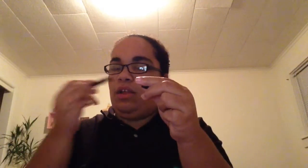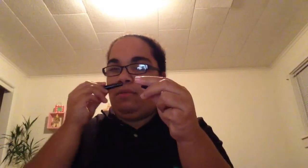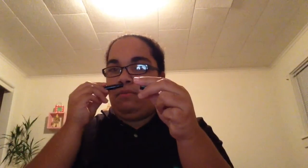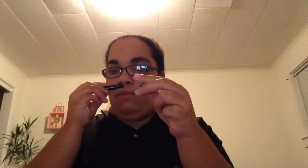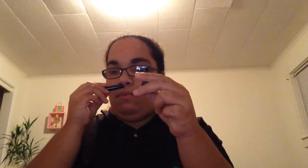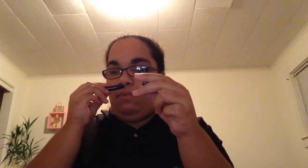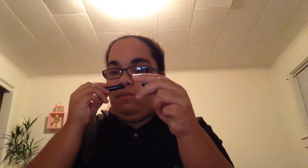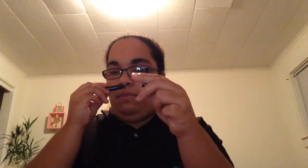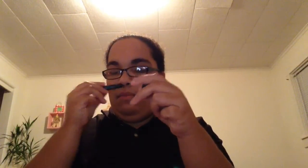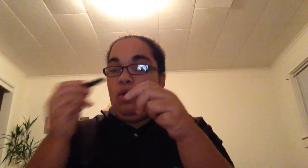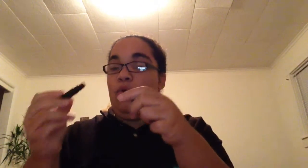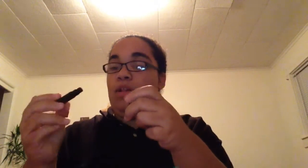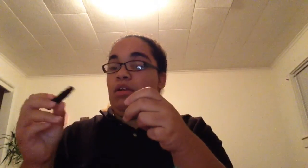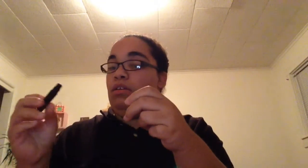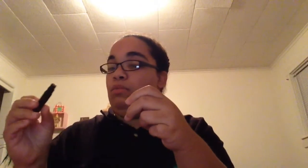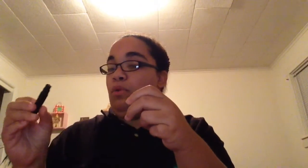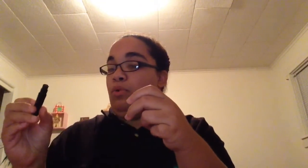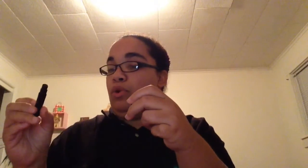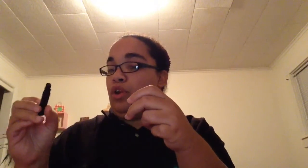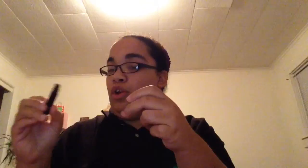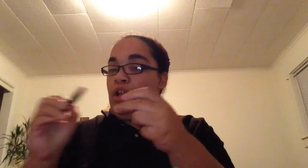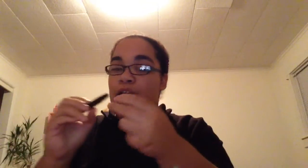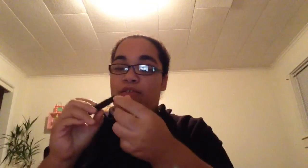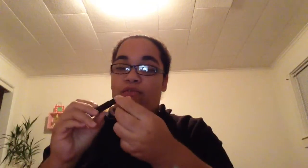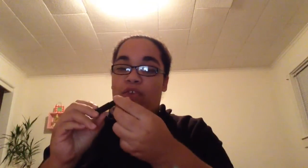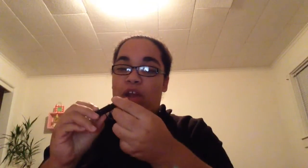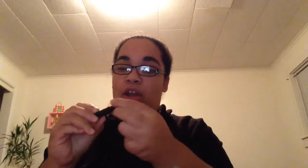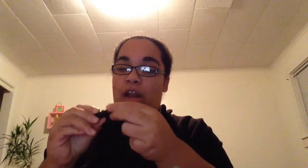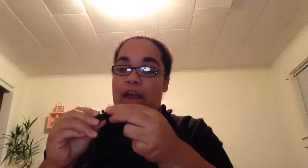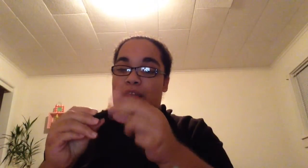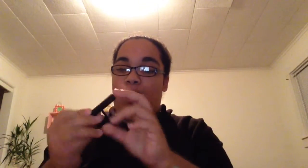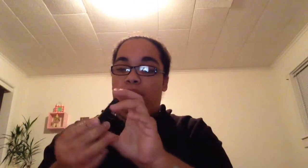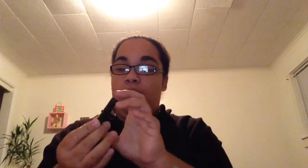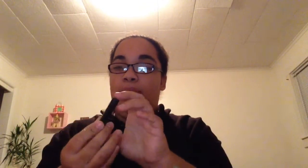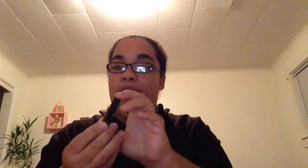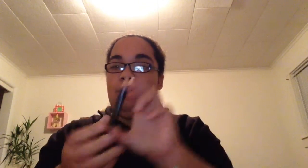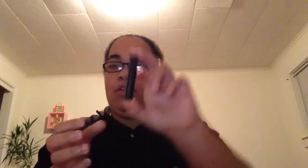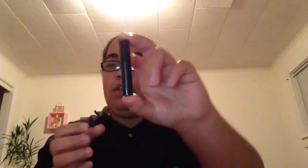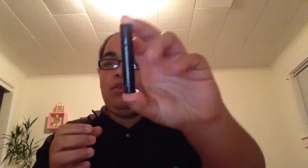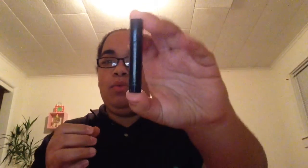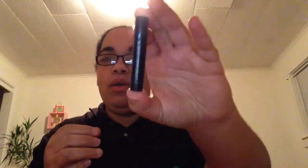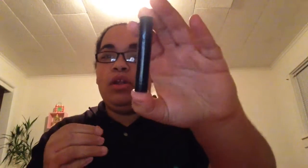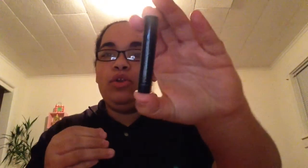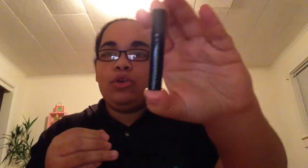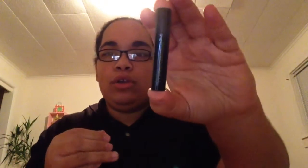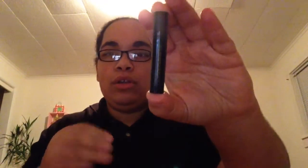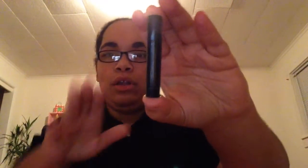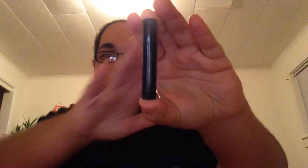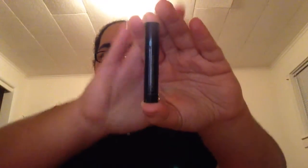oh it does smell really good that's very light so this is what it looks like